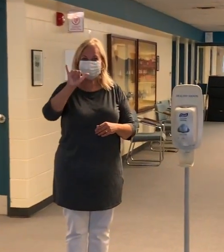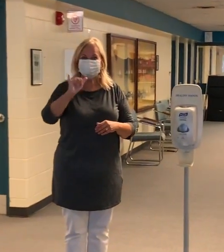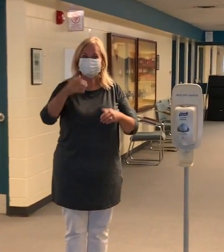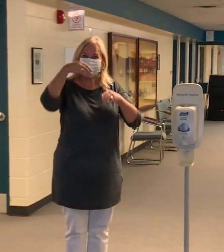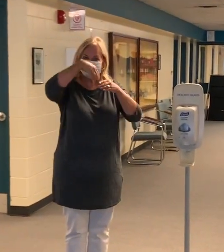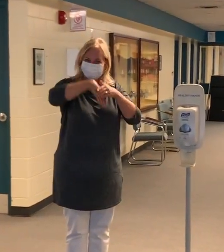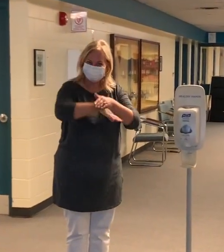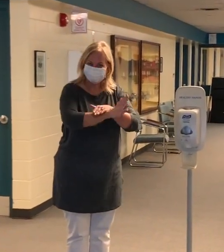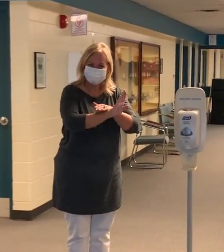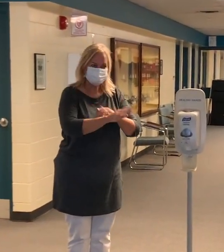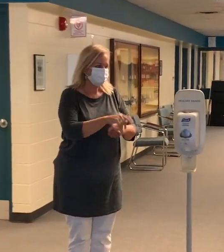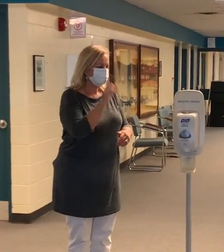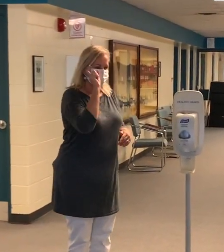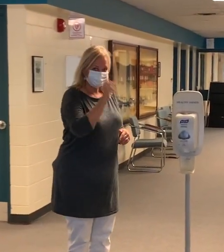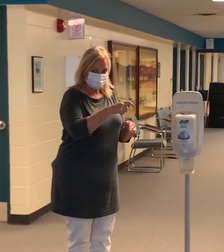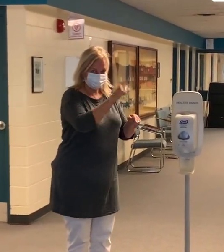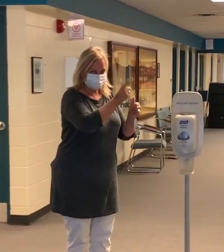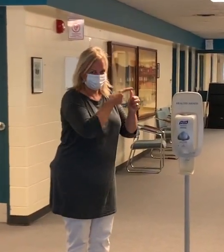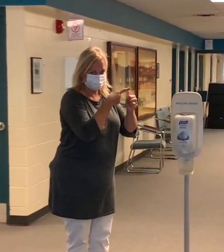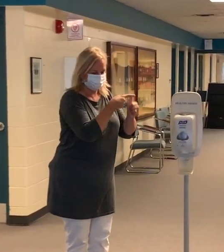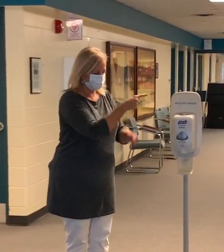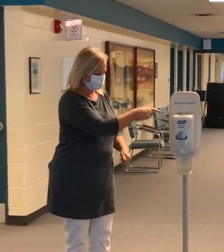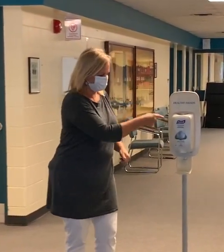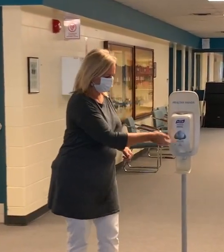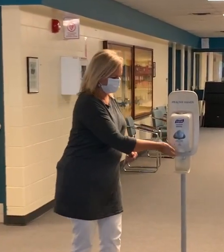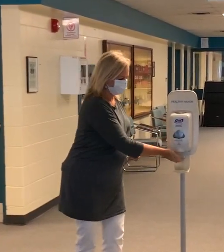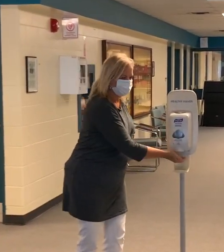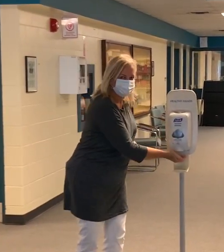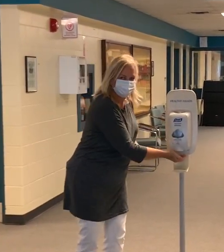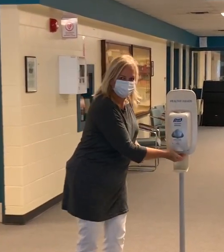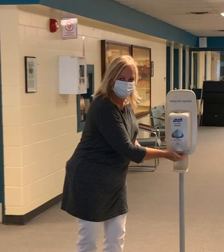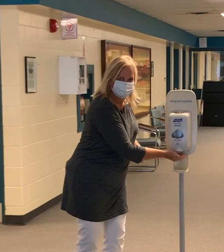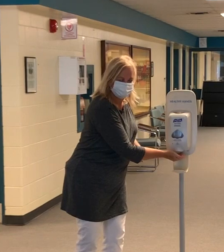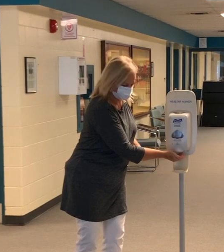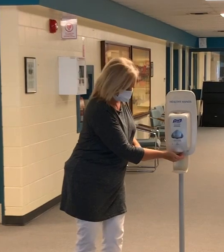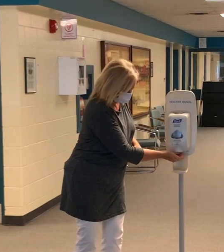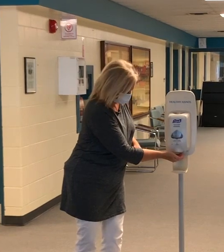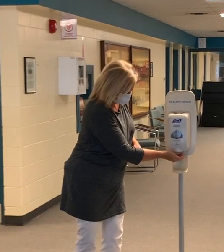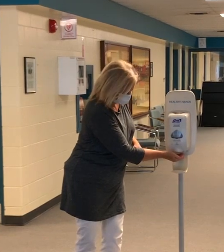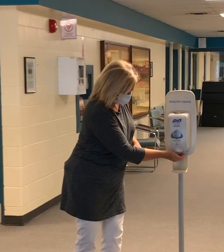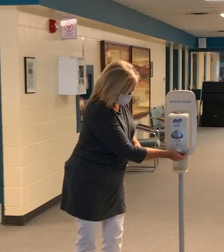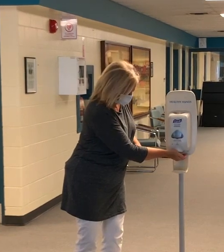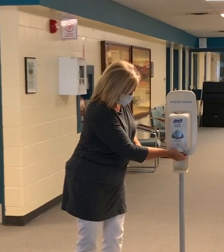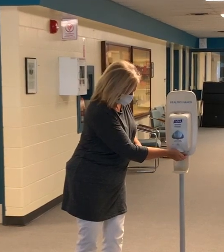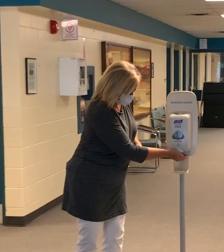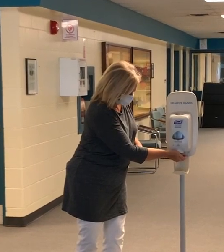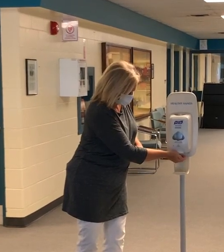Once the early year students have entered the school, they must first sanitize their hands at the sanitization stand.